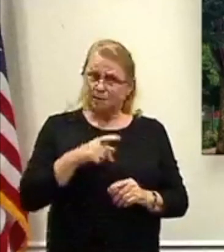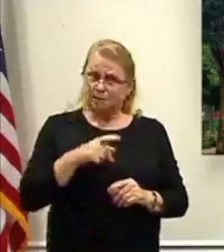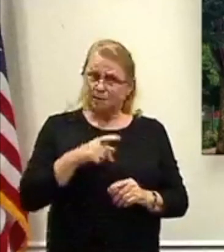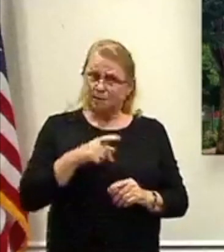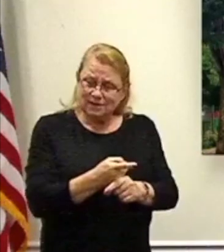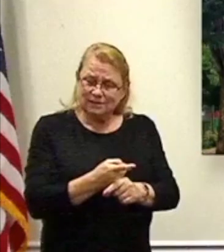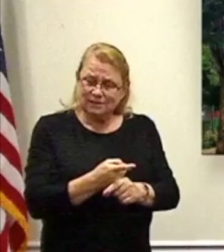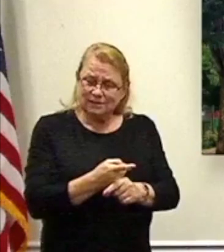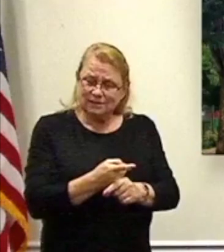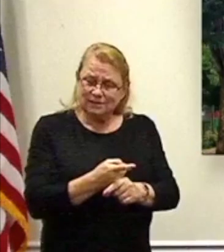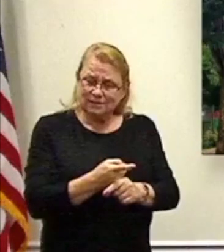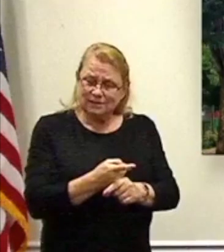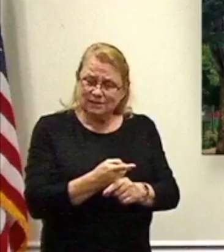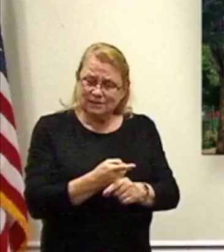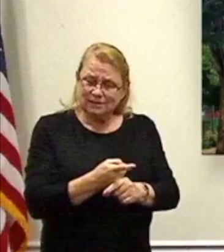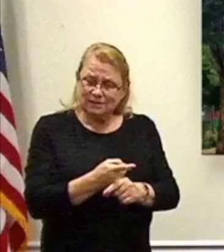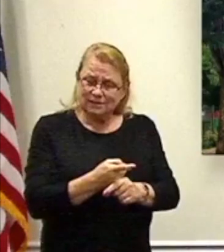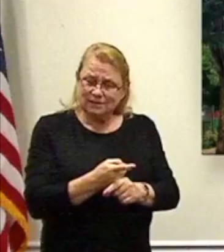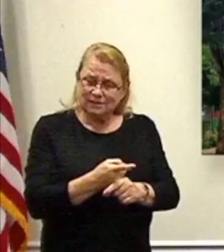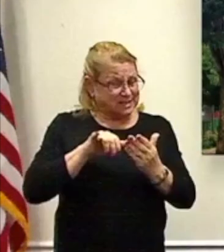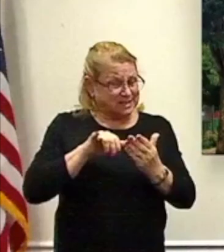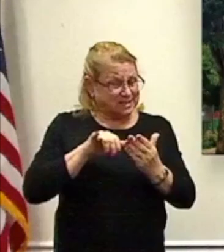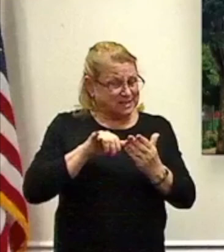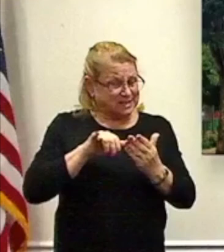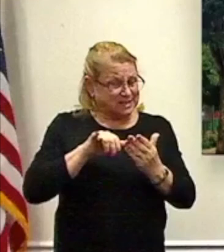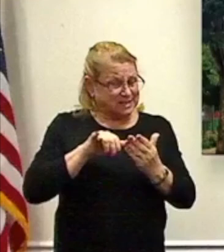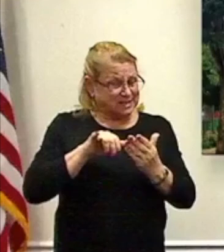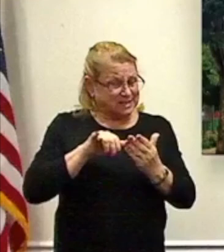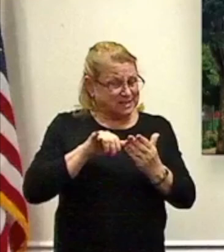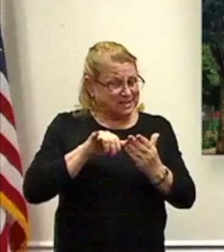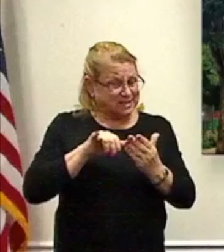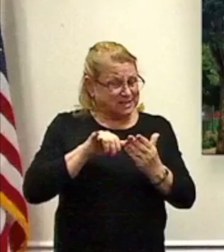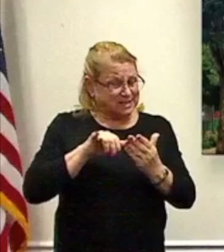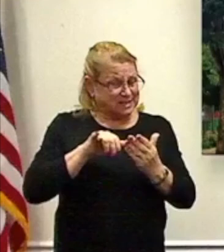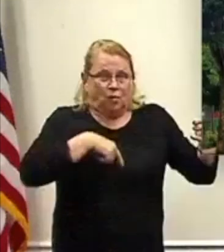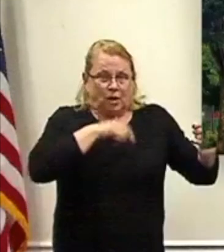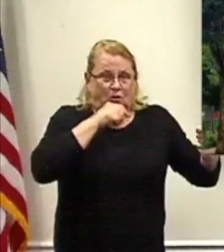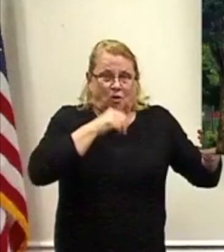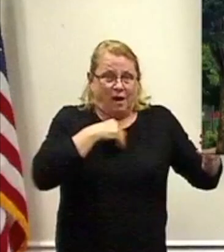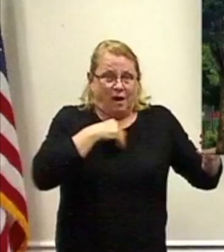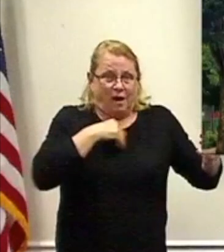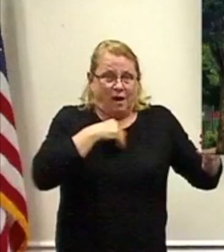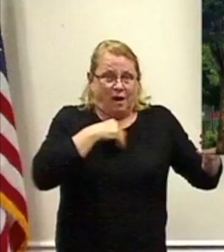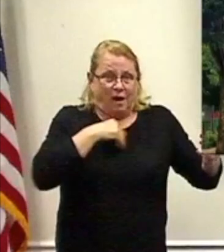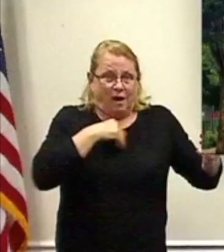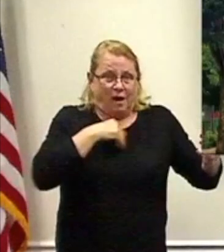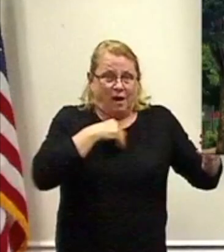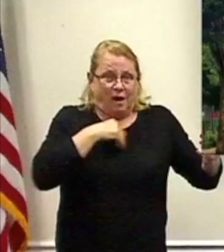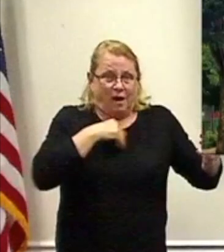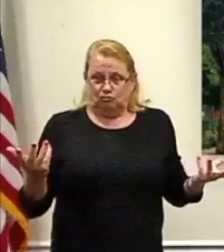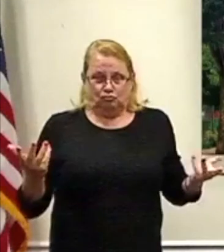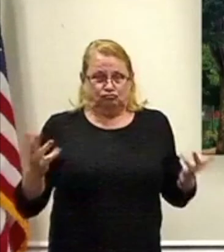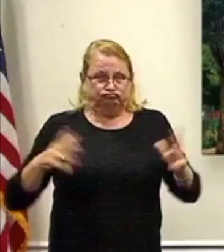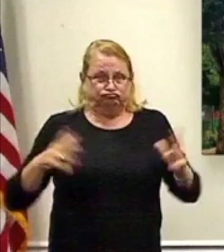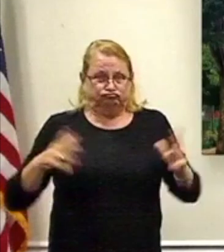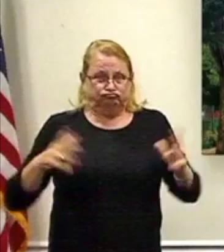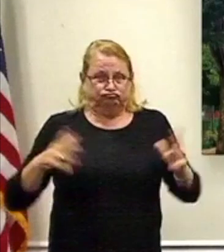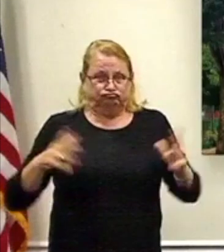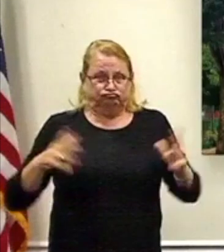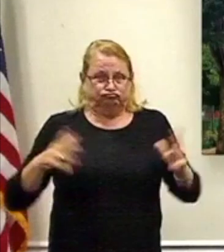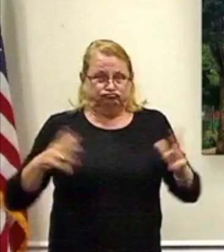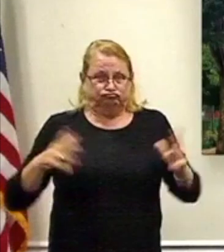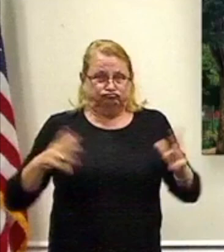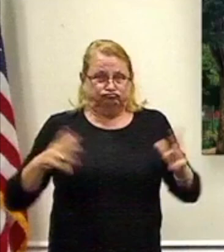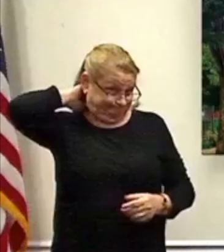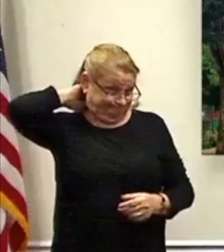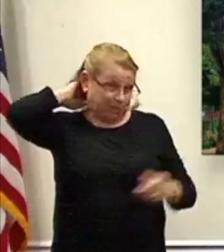at both the state and local level. We just don't have any jurisdiction or authority to engage in it. So what we have done is work to